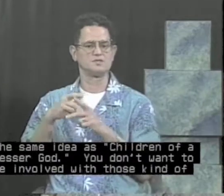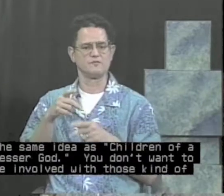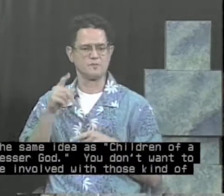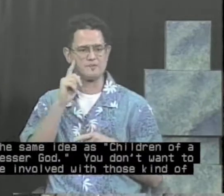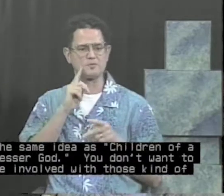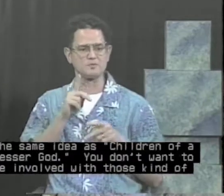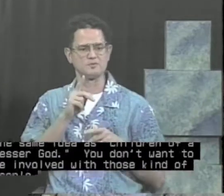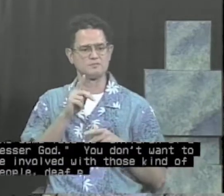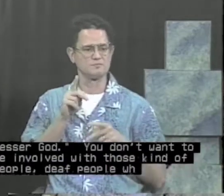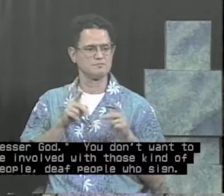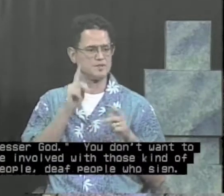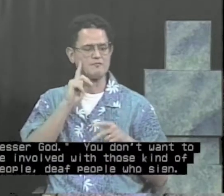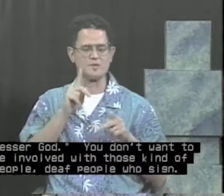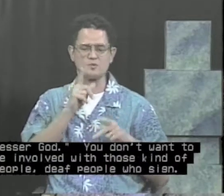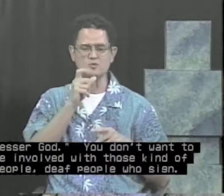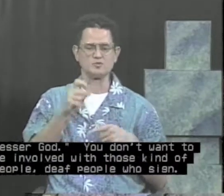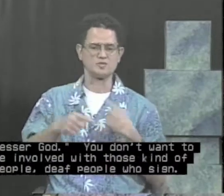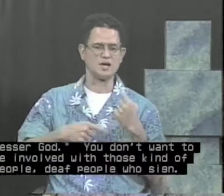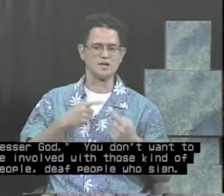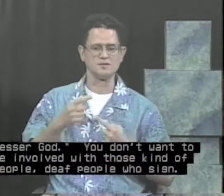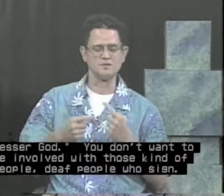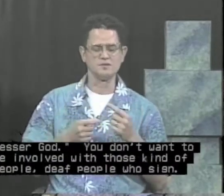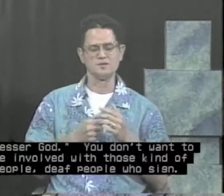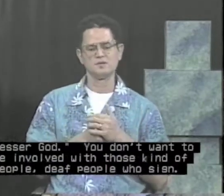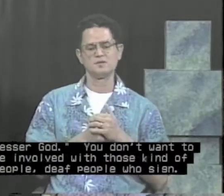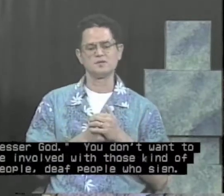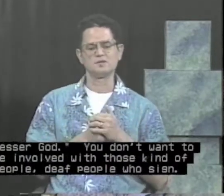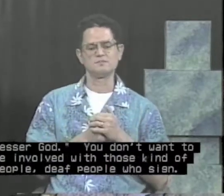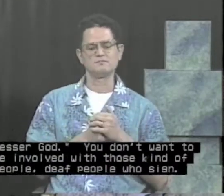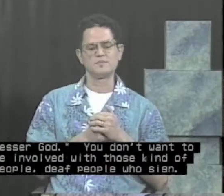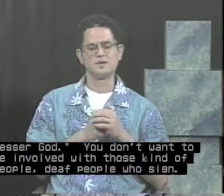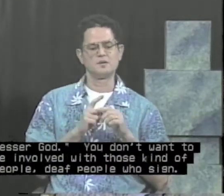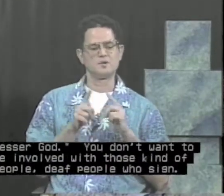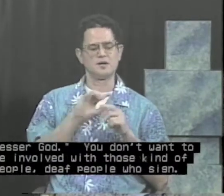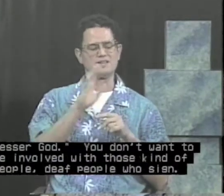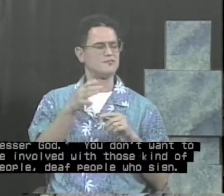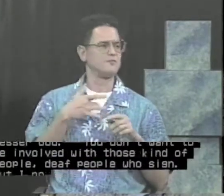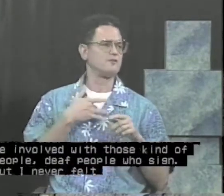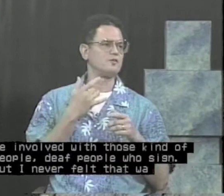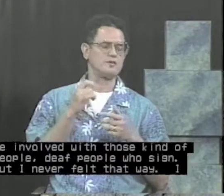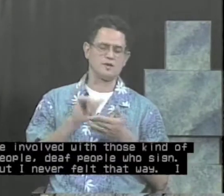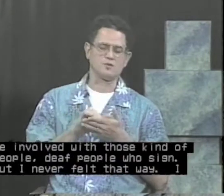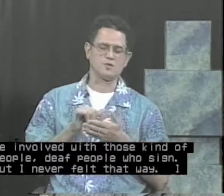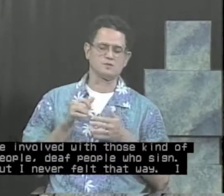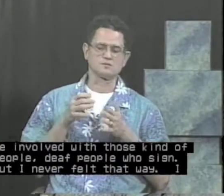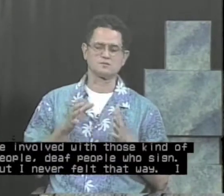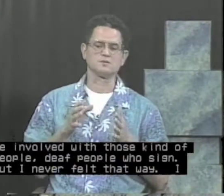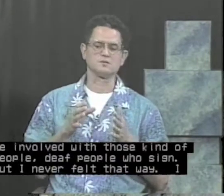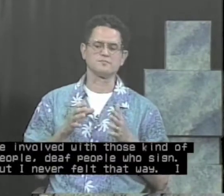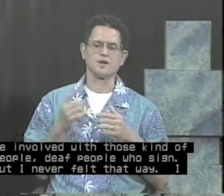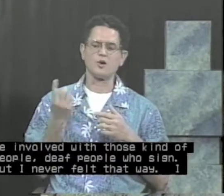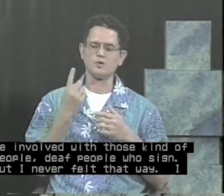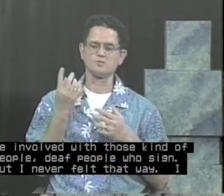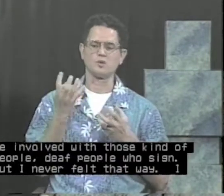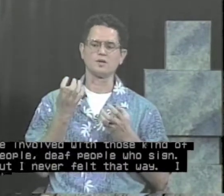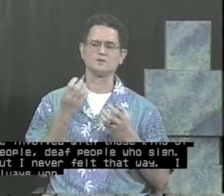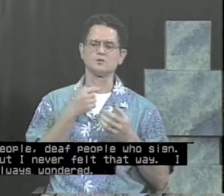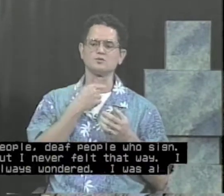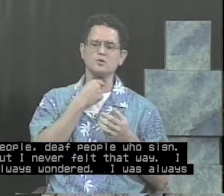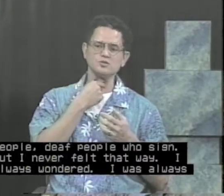of people, deaf people who sign. But I never felt that way. I always wanted, I was always